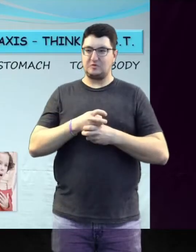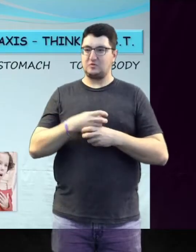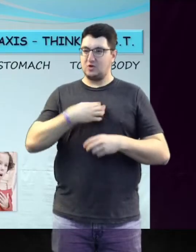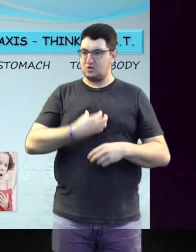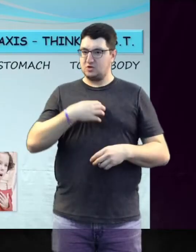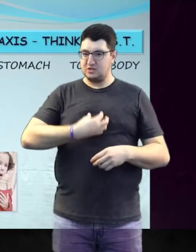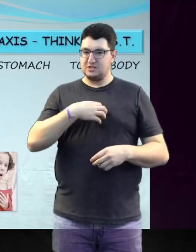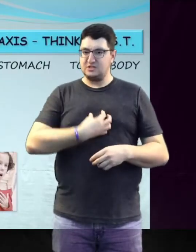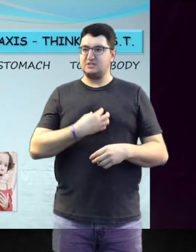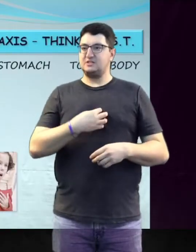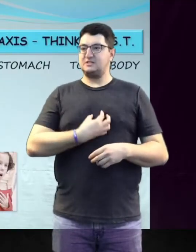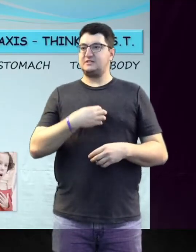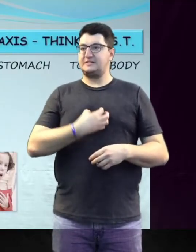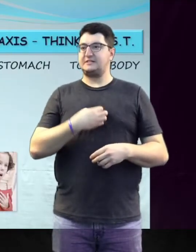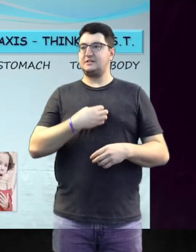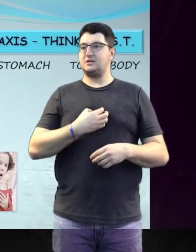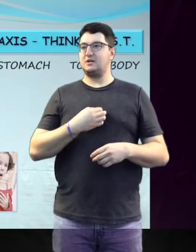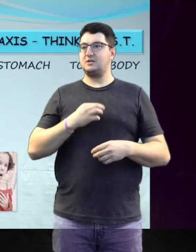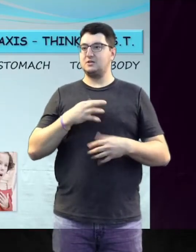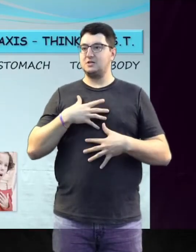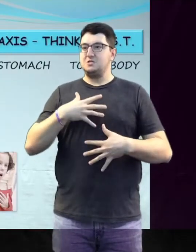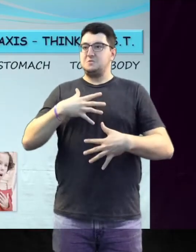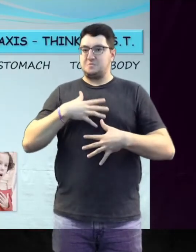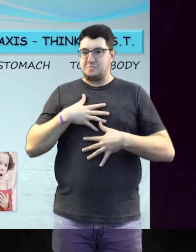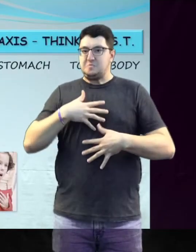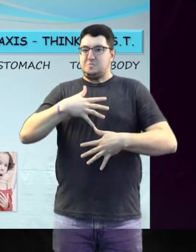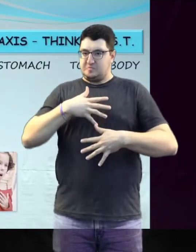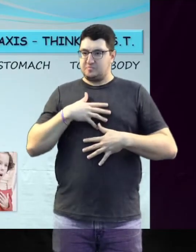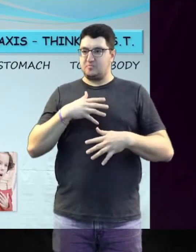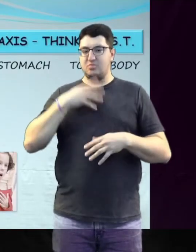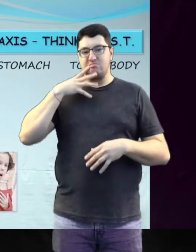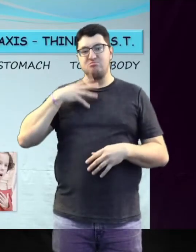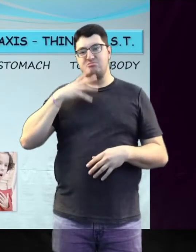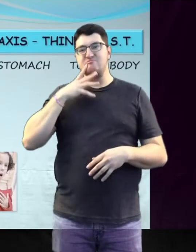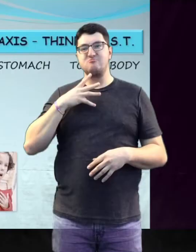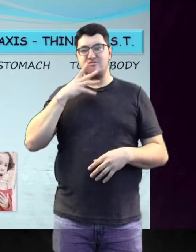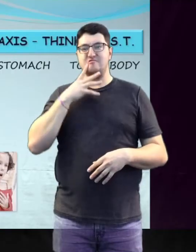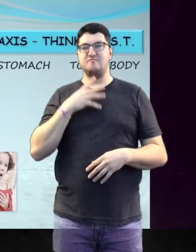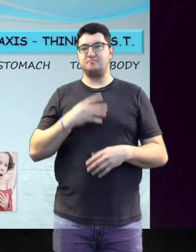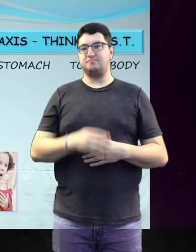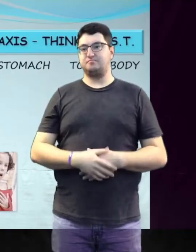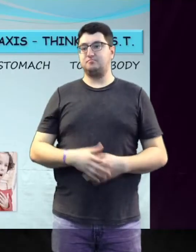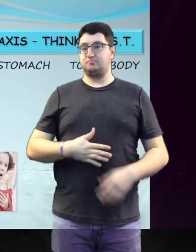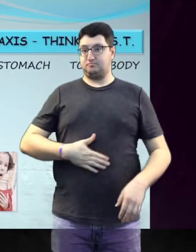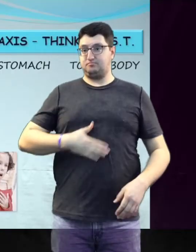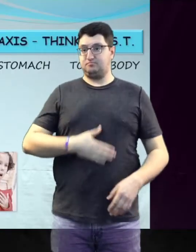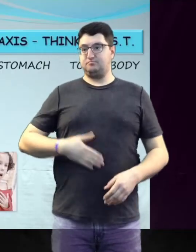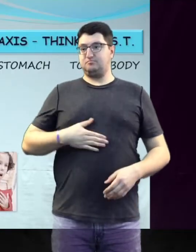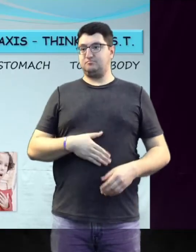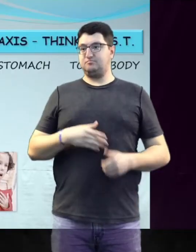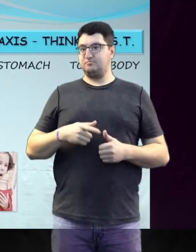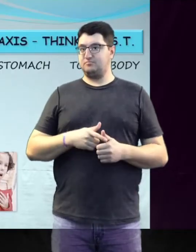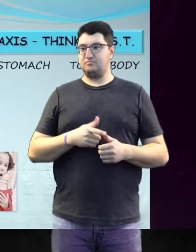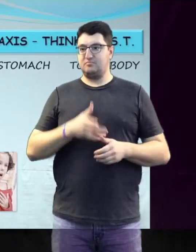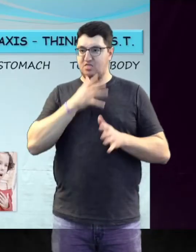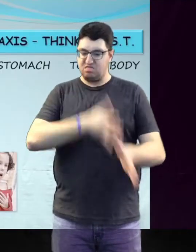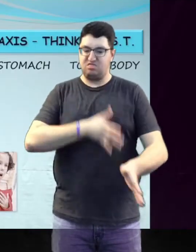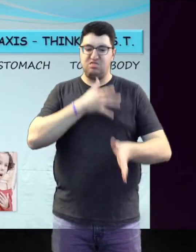breathing, coughing, wheezing, and drooling. Signs related to the stomach are